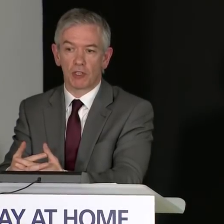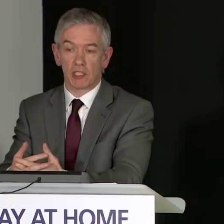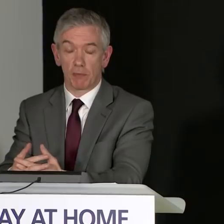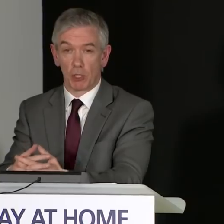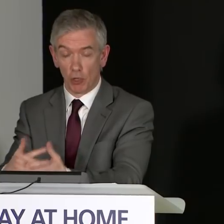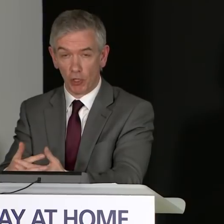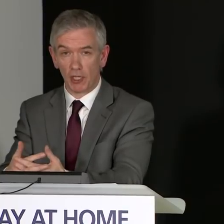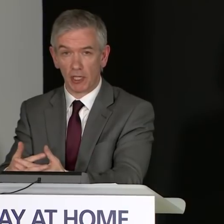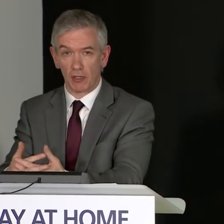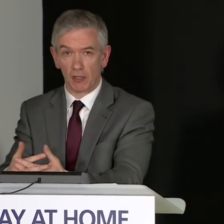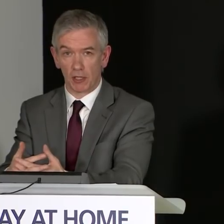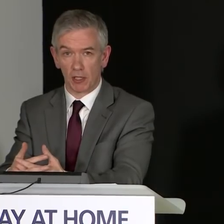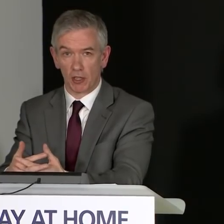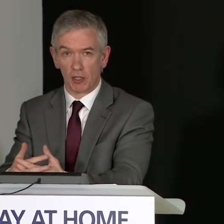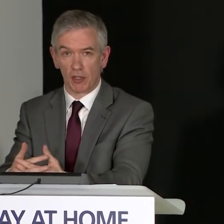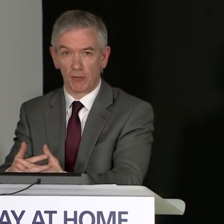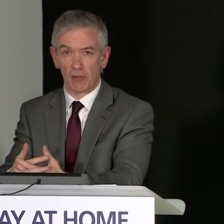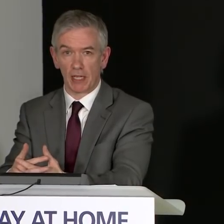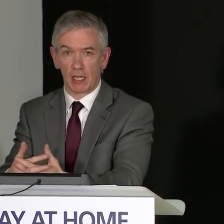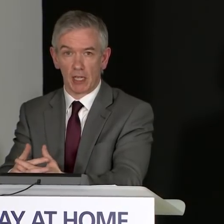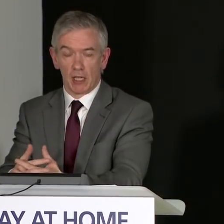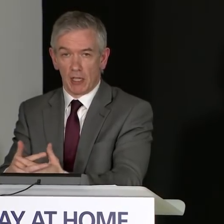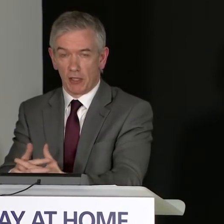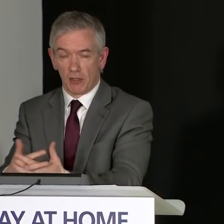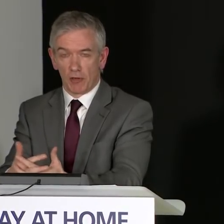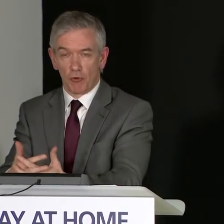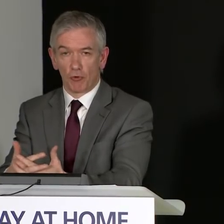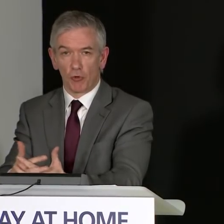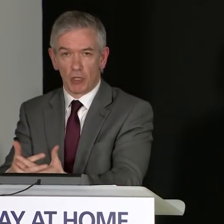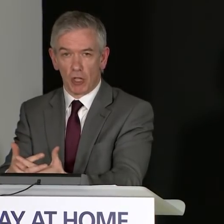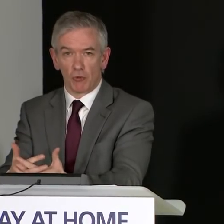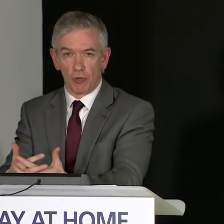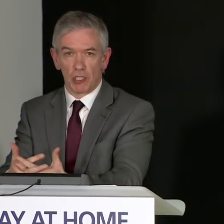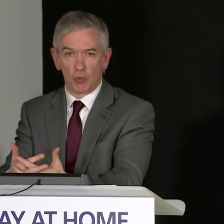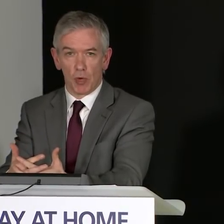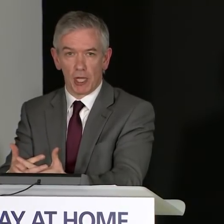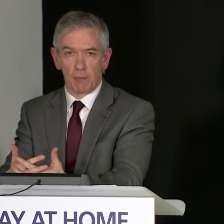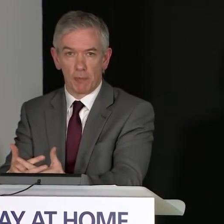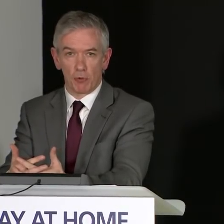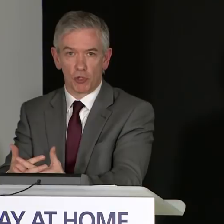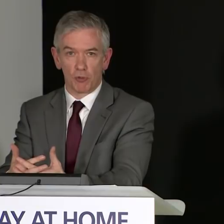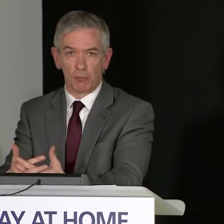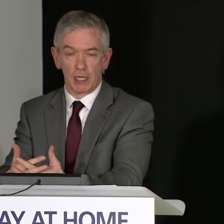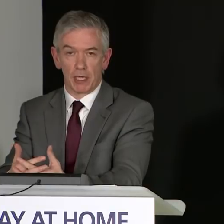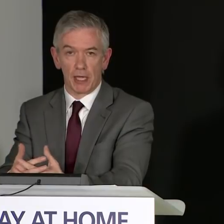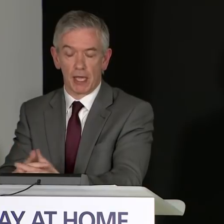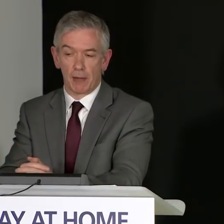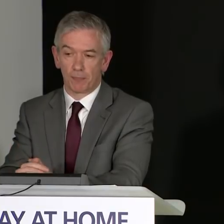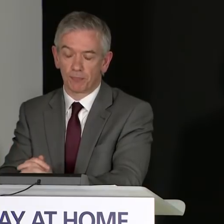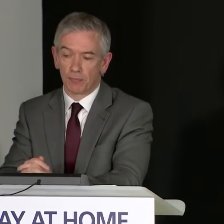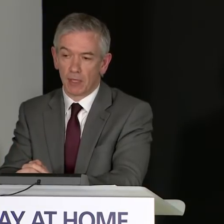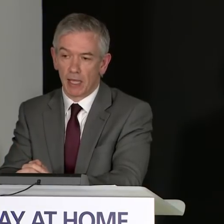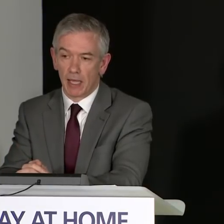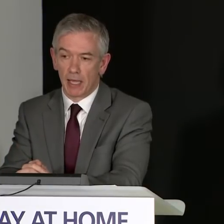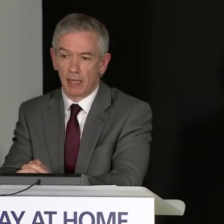important to realise that beyond that there are no real other reasons why people should be